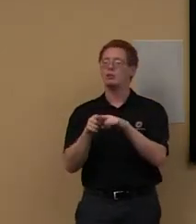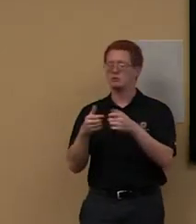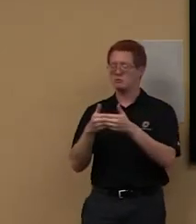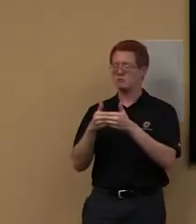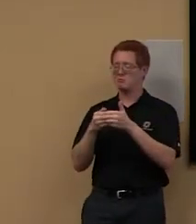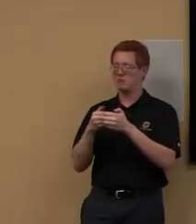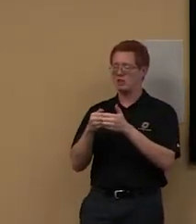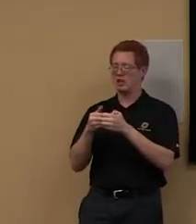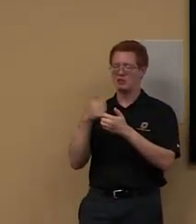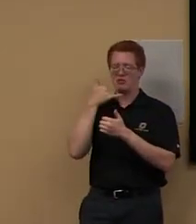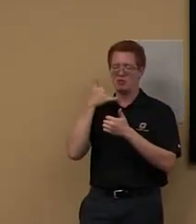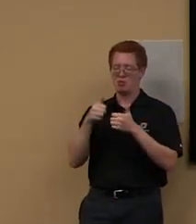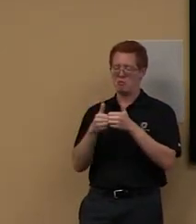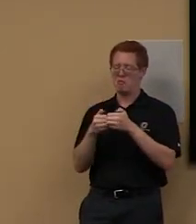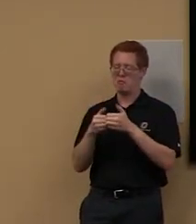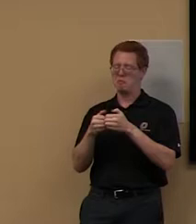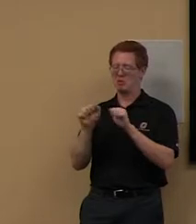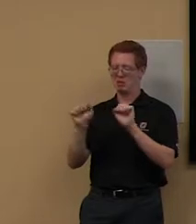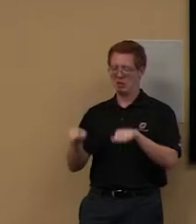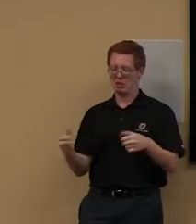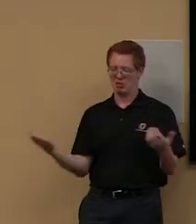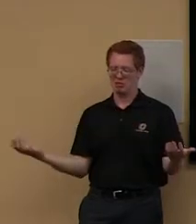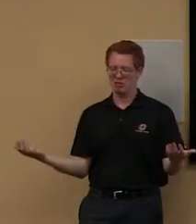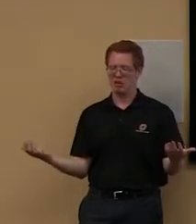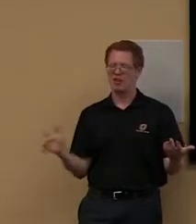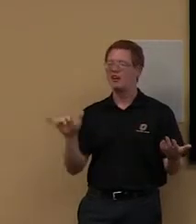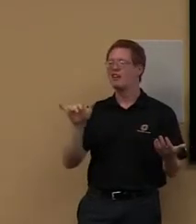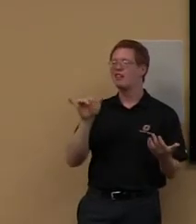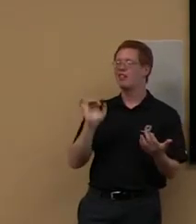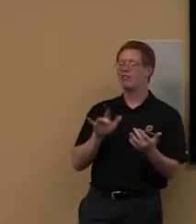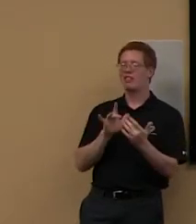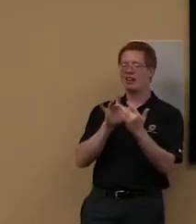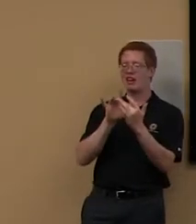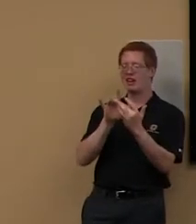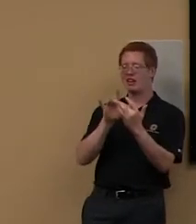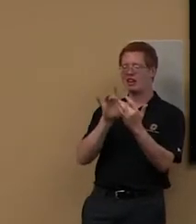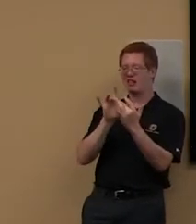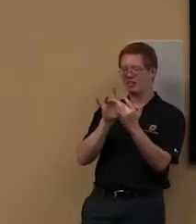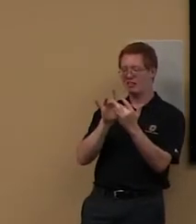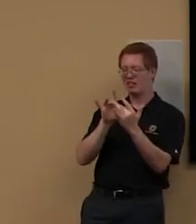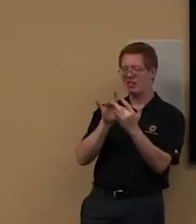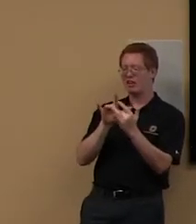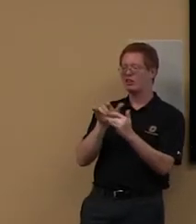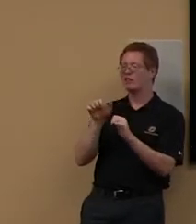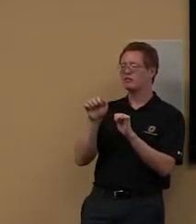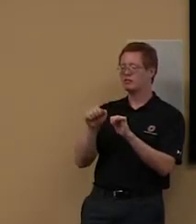And, uh, then there is the link to make an appointment with a research librarian.